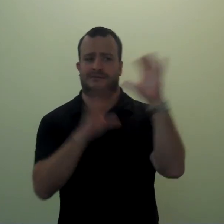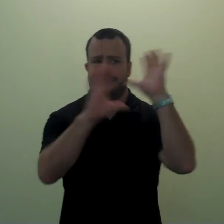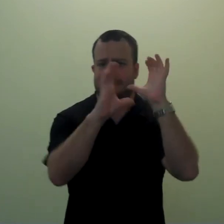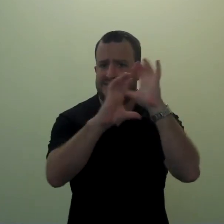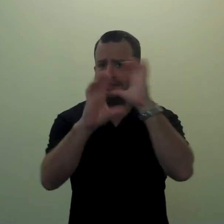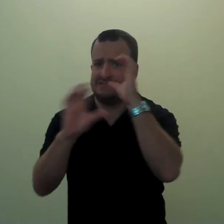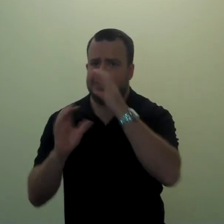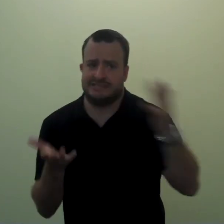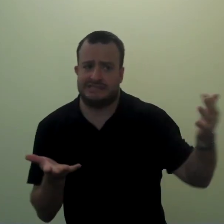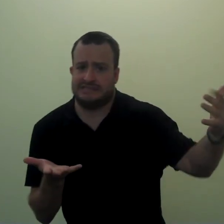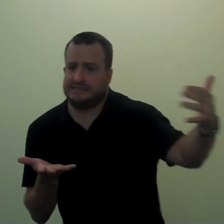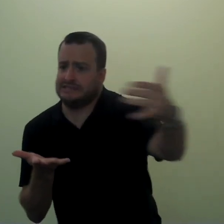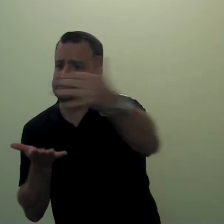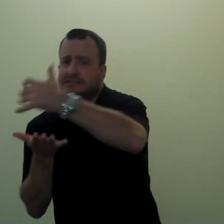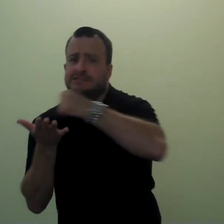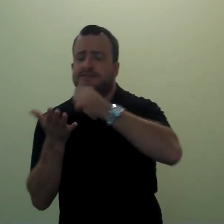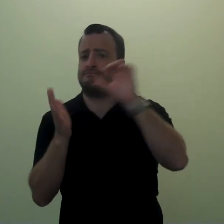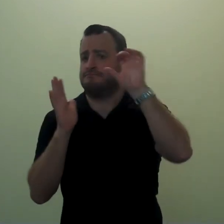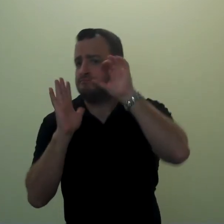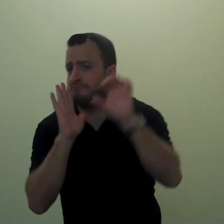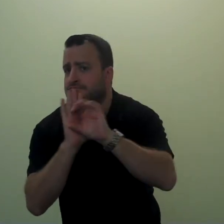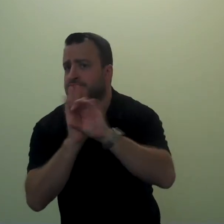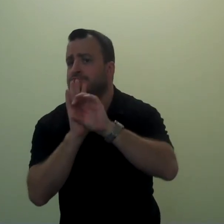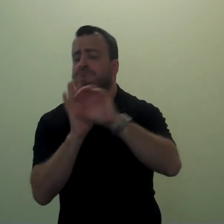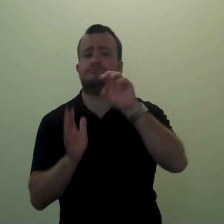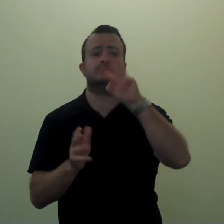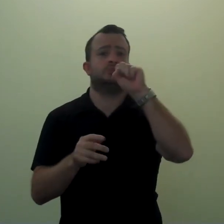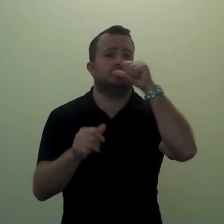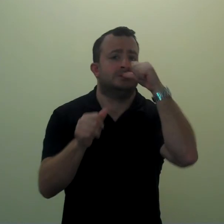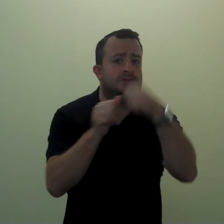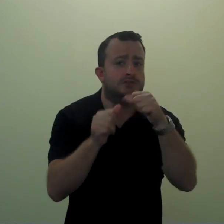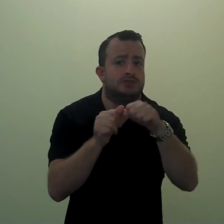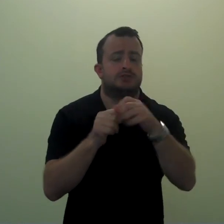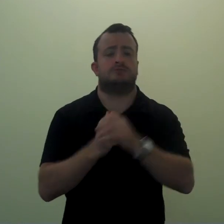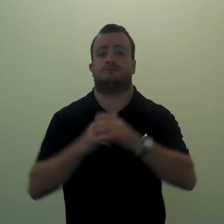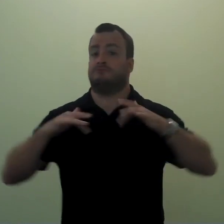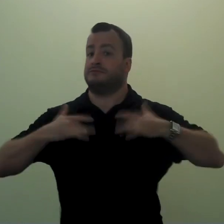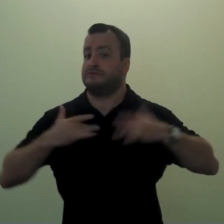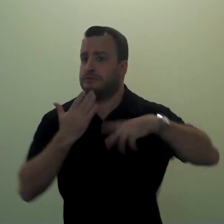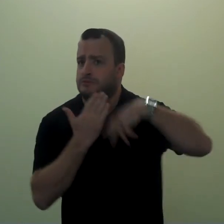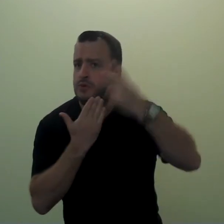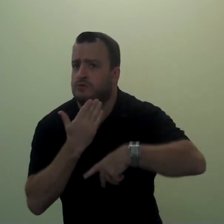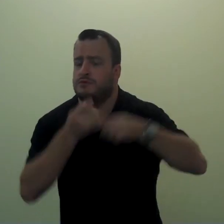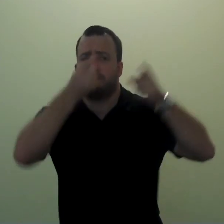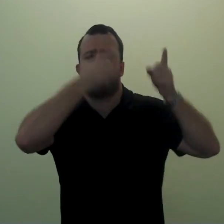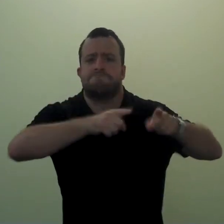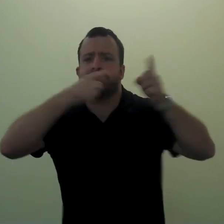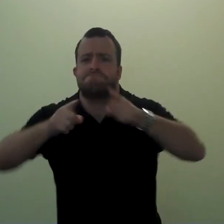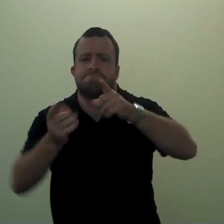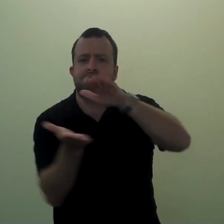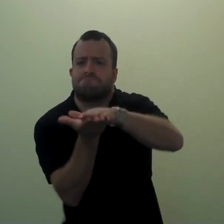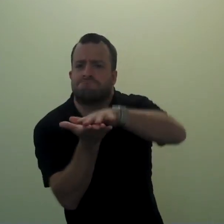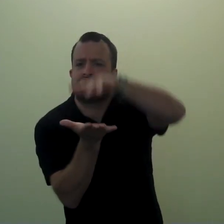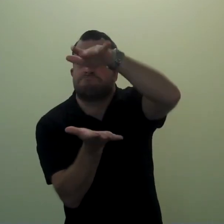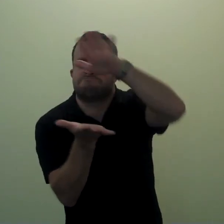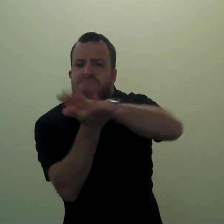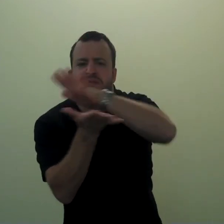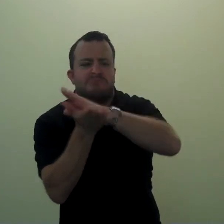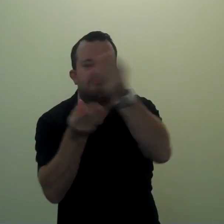DOS is looking for photographs from events, old newsletters, event programs, etc., for our